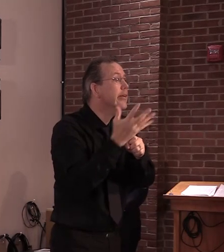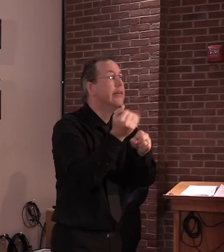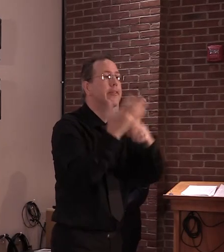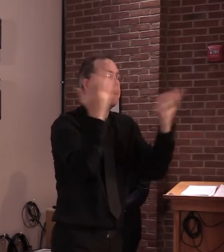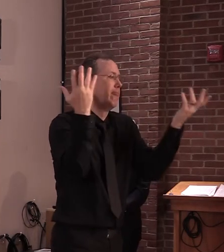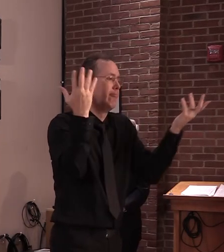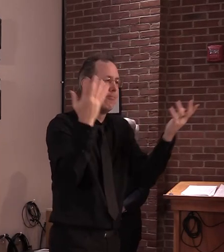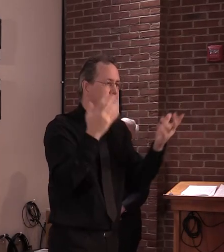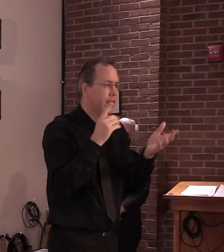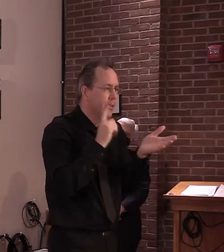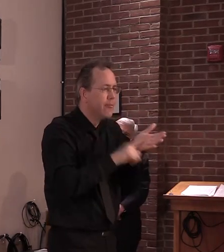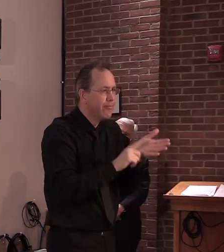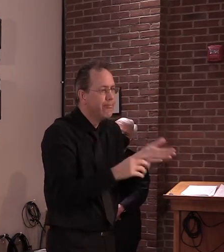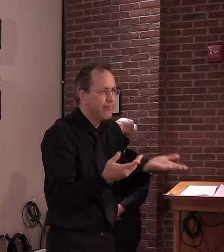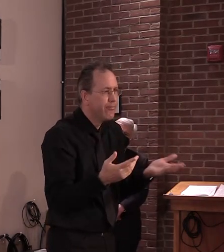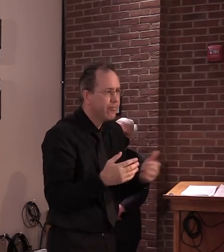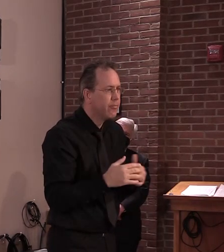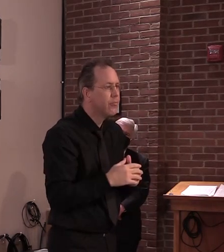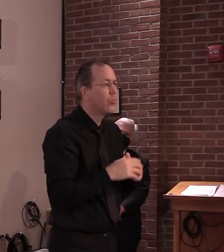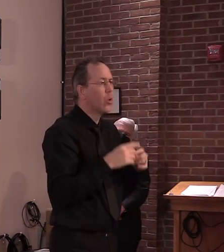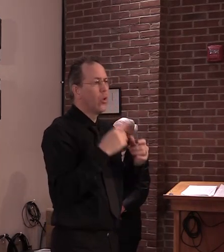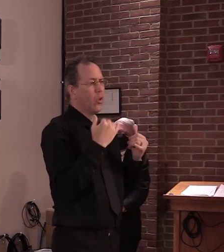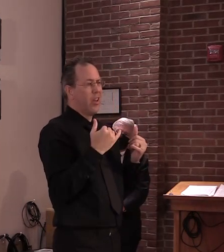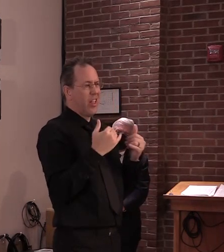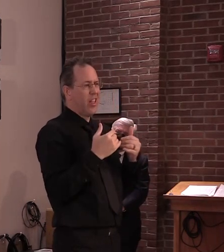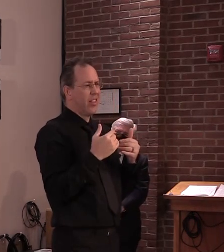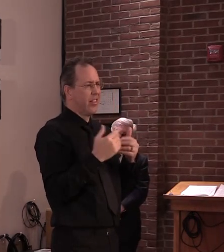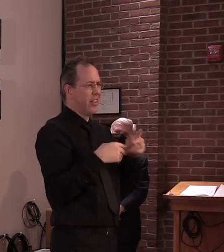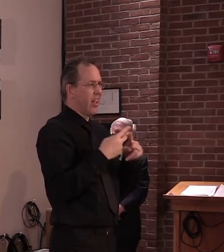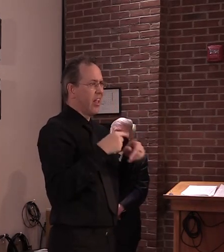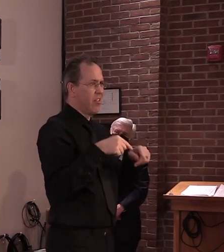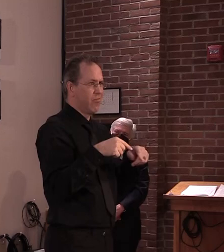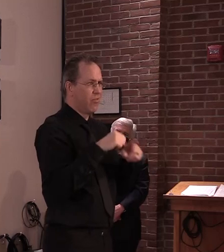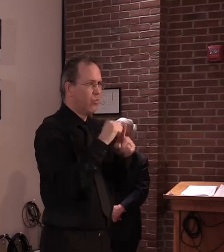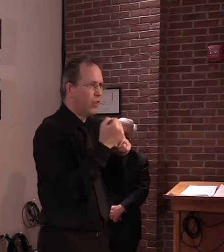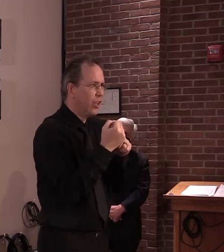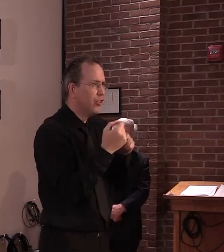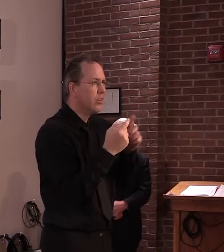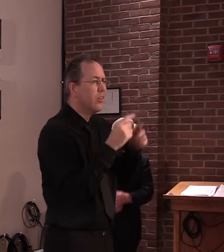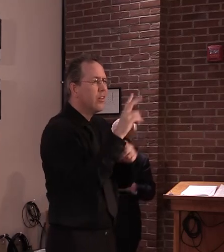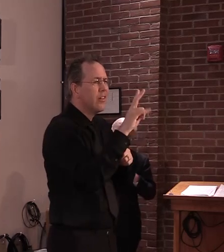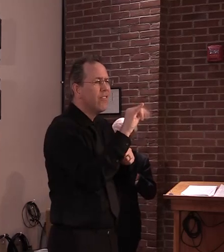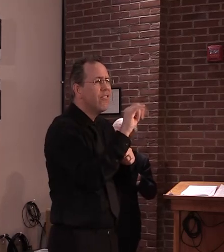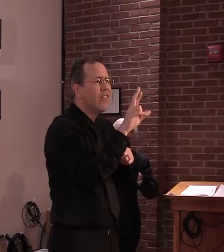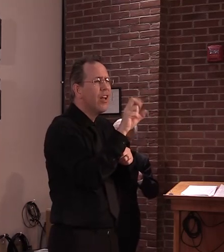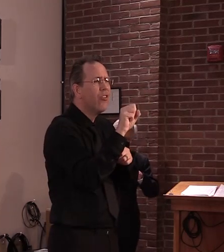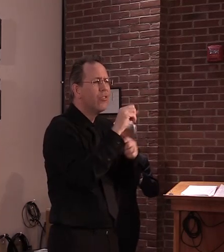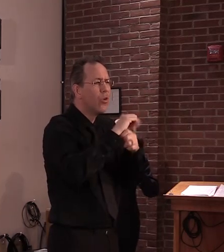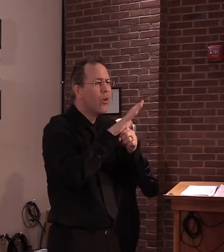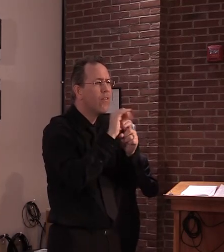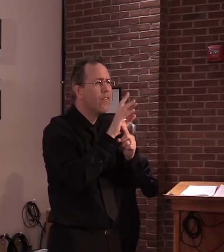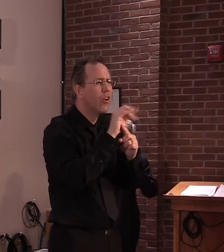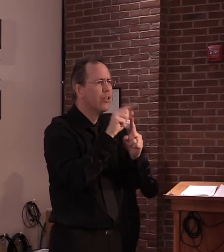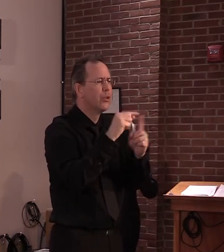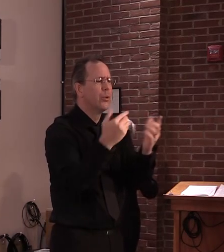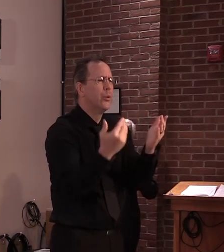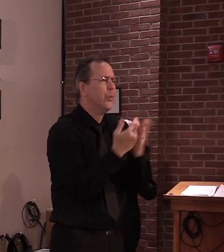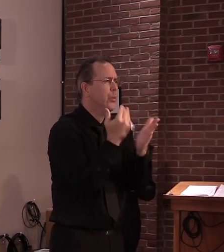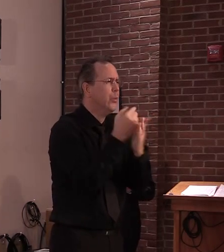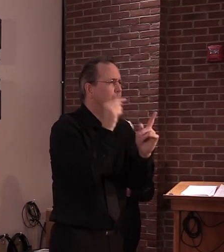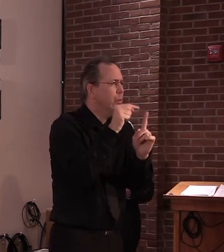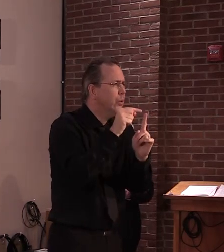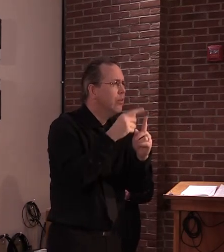It's not the same as some of the other viral illnesses that we clearly do have vaccines established for.